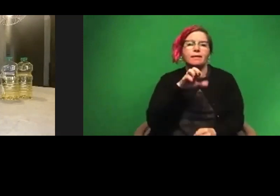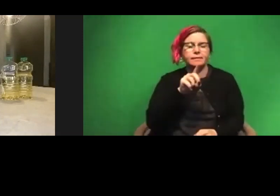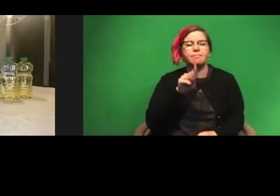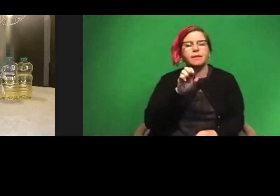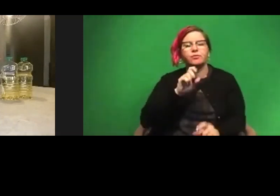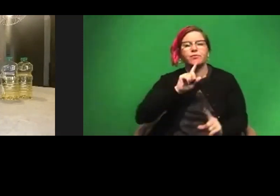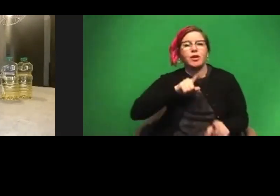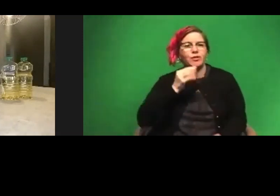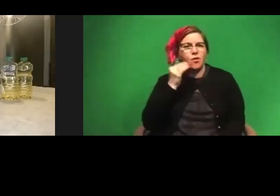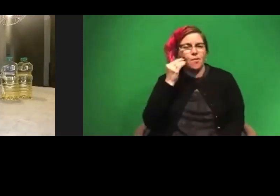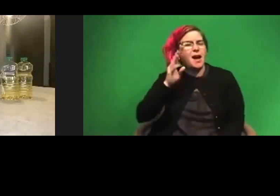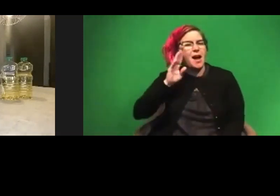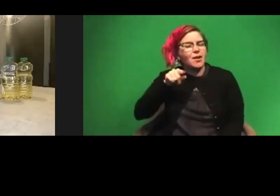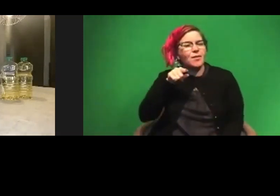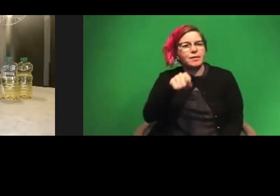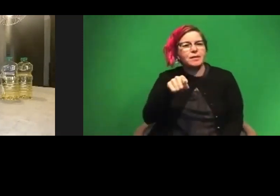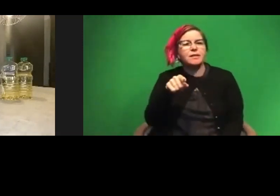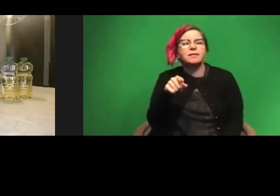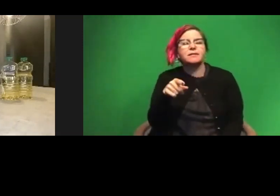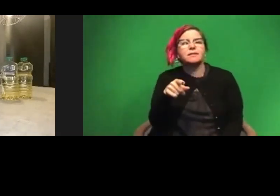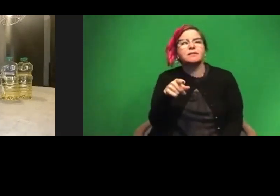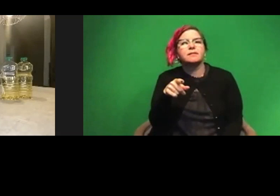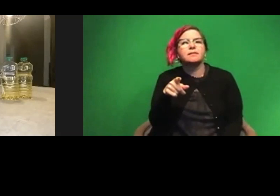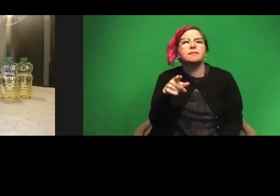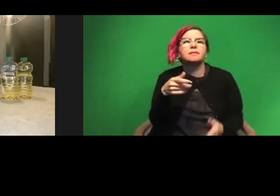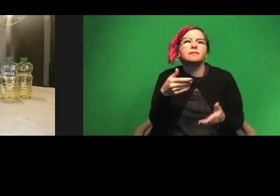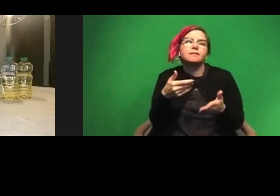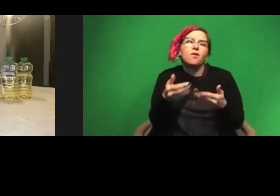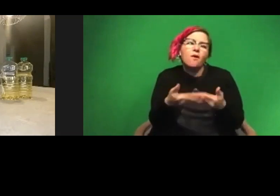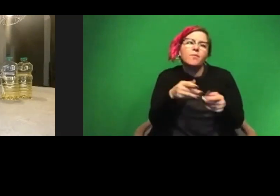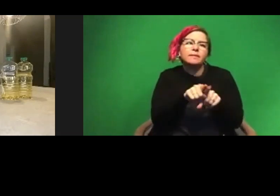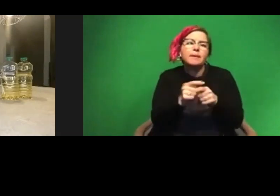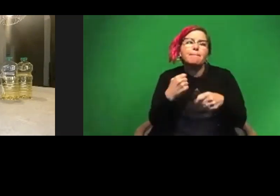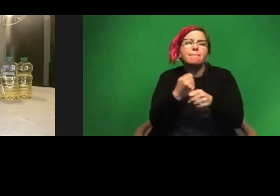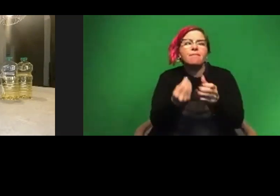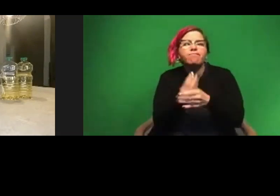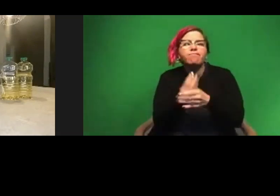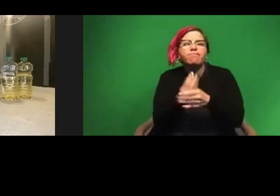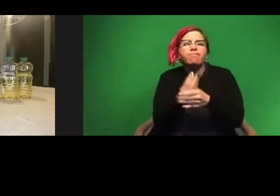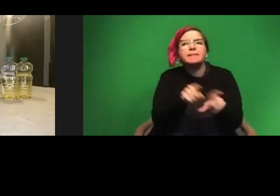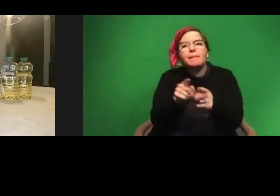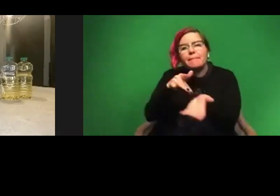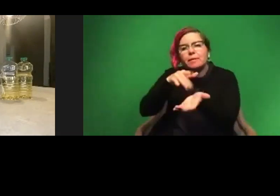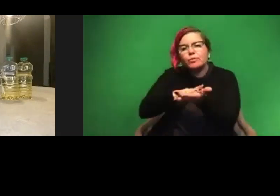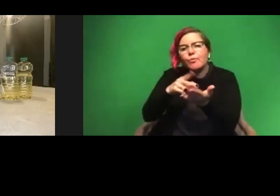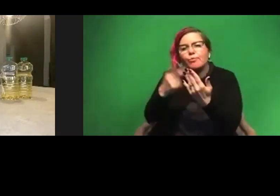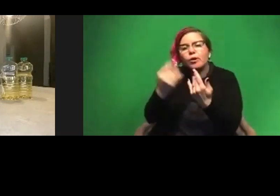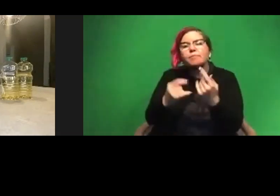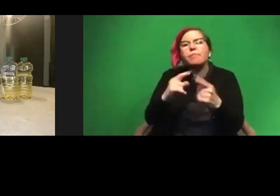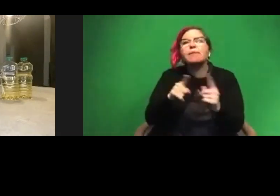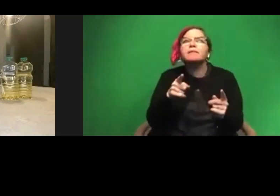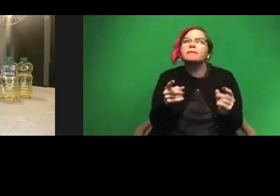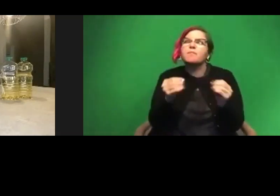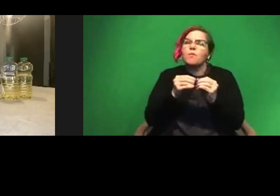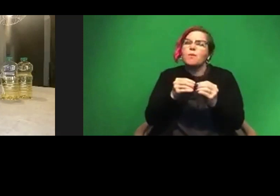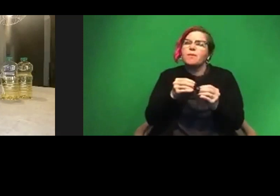know this is very close to making the volcano that you may have done for middle school, but I think it makes it a little bit better